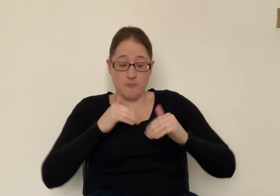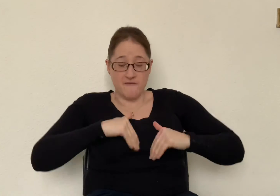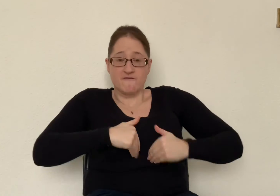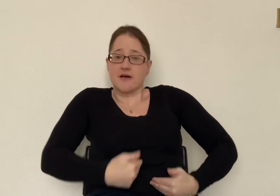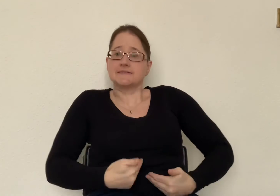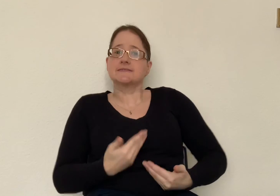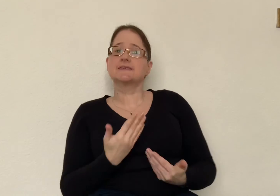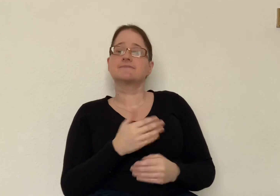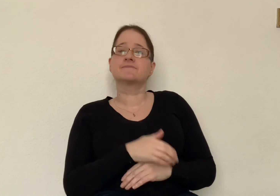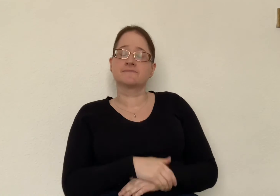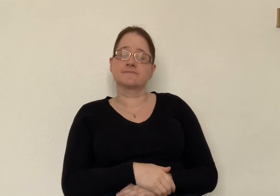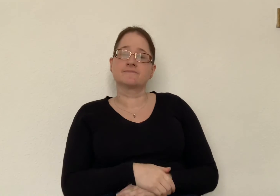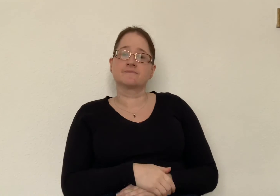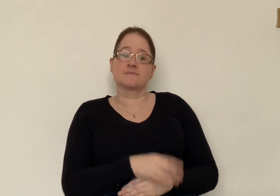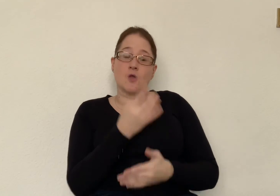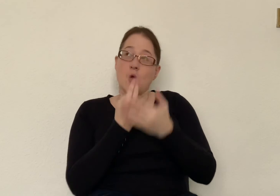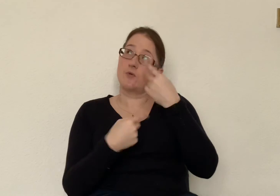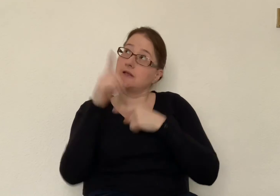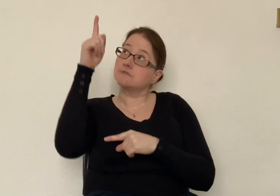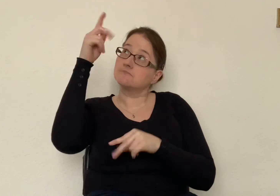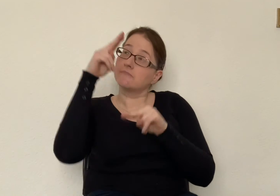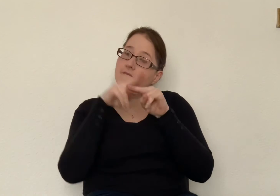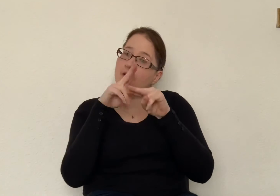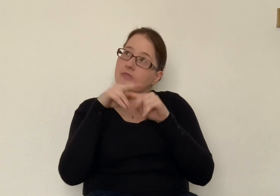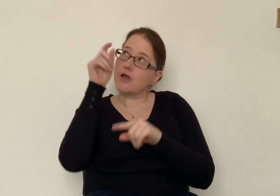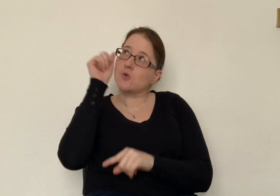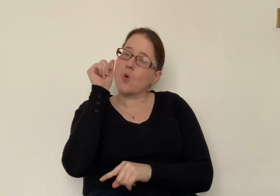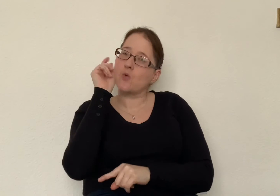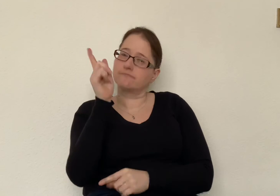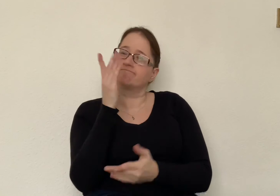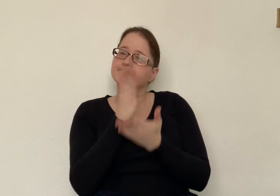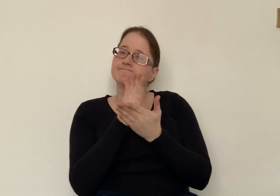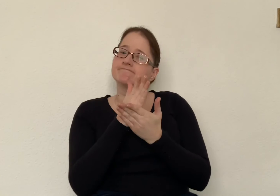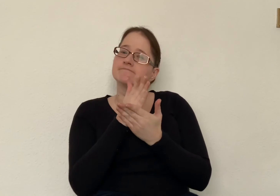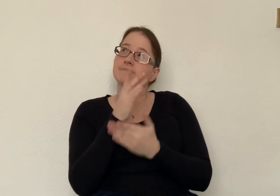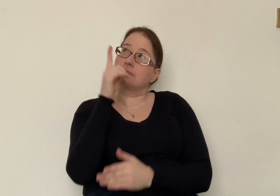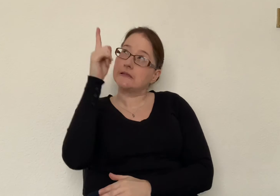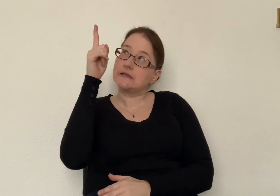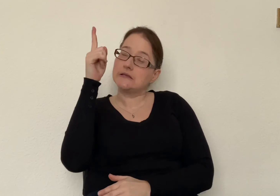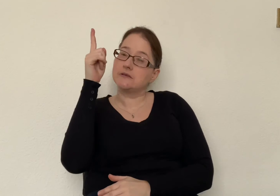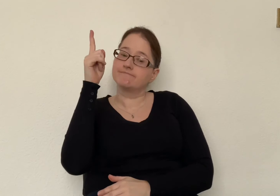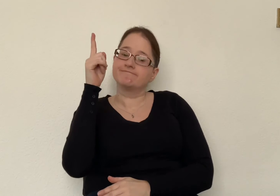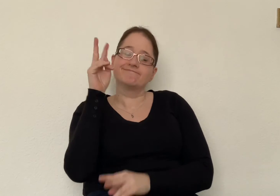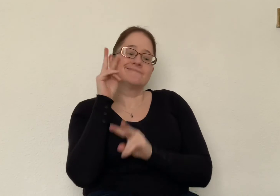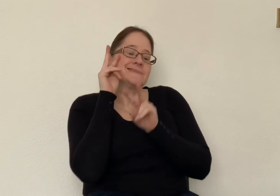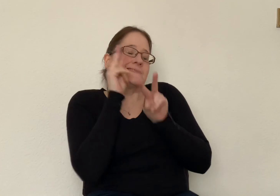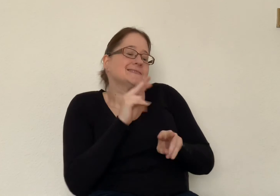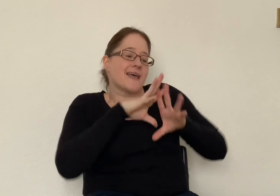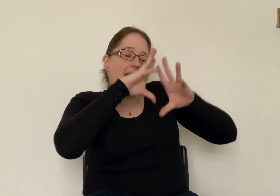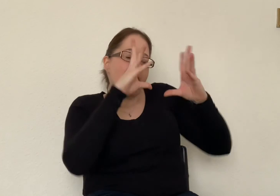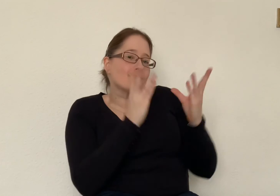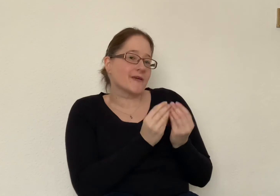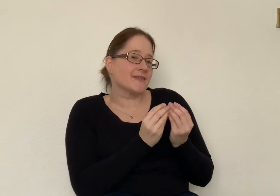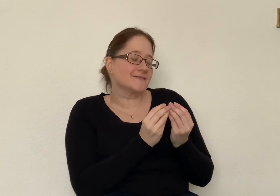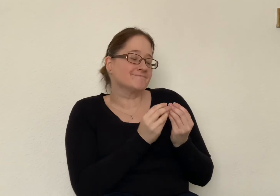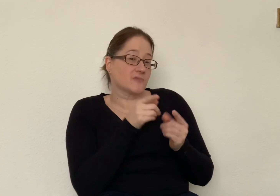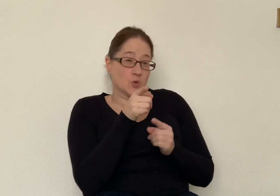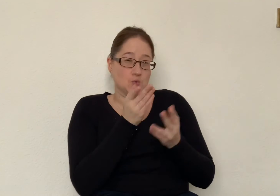only your Father in Heaven will know and your Father that sees everything that you do in secret